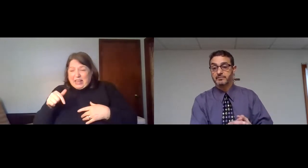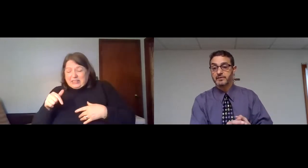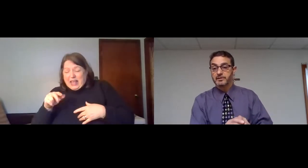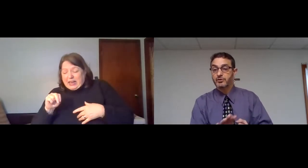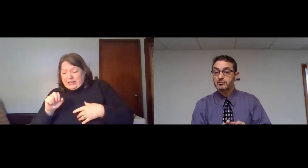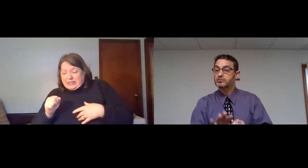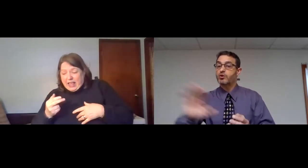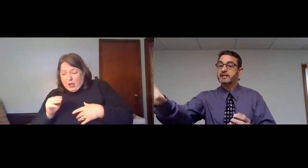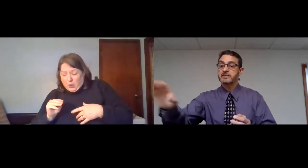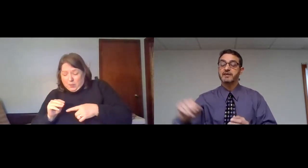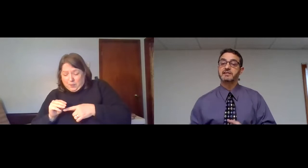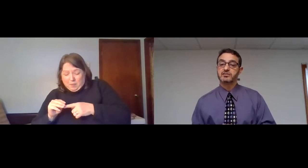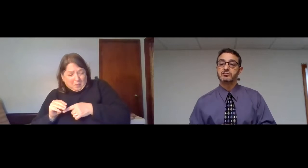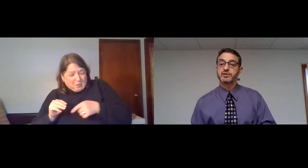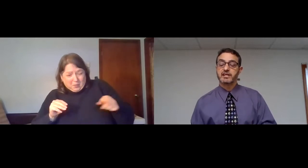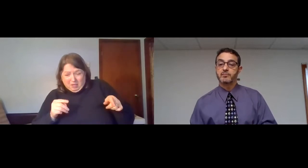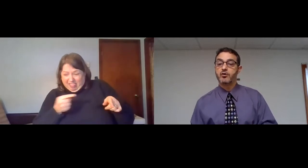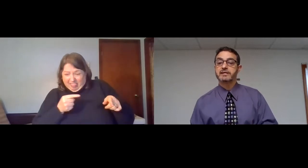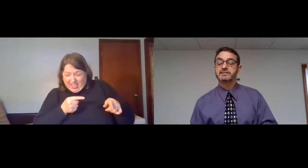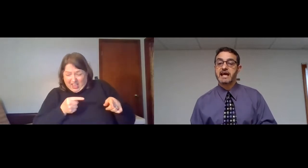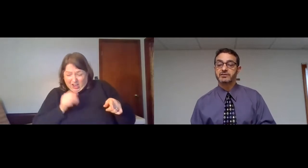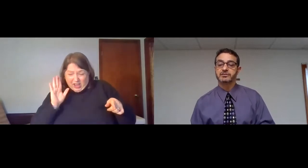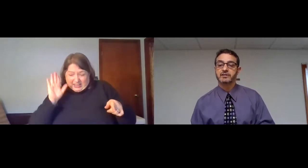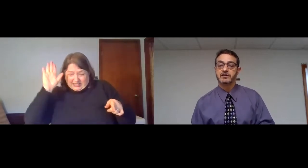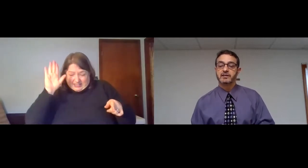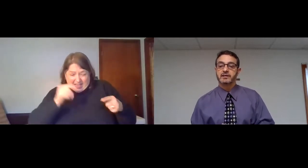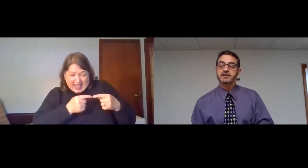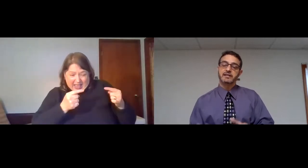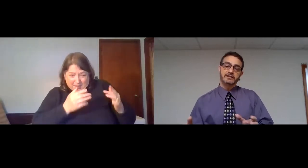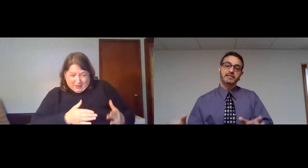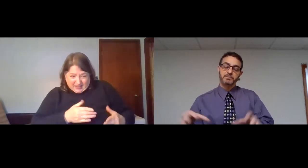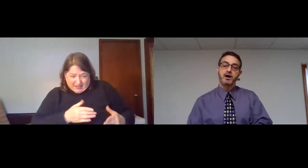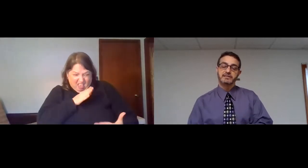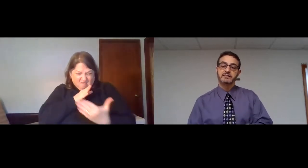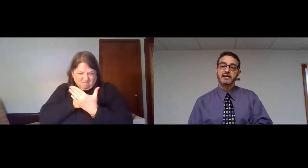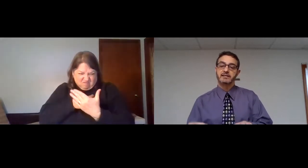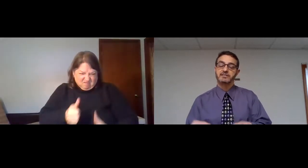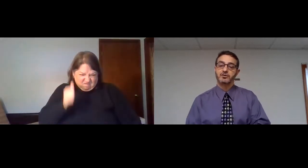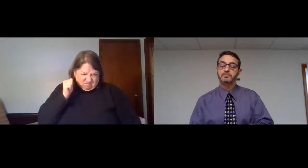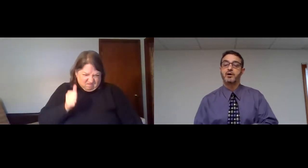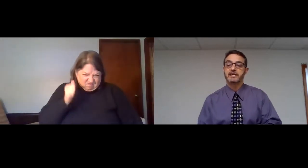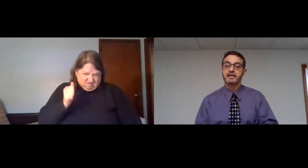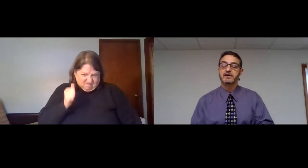those who opposed him, those who wanted nothing to do with him or his standards. And then in this part today, this third part here,